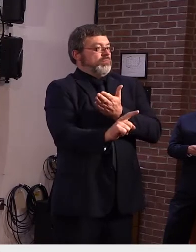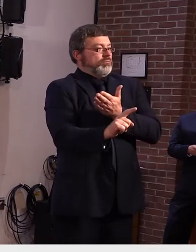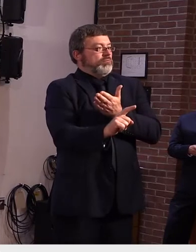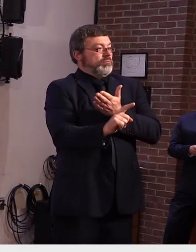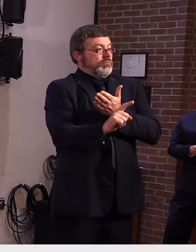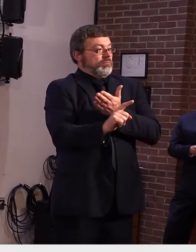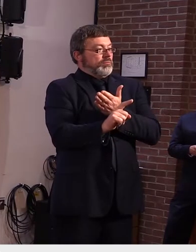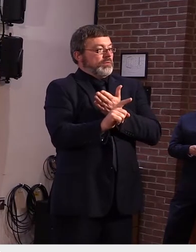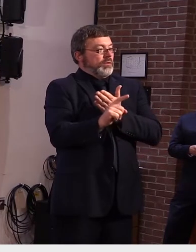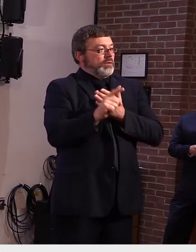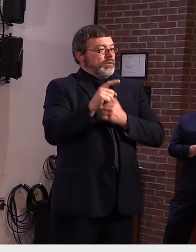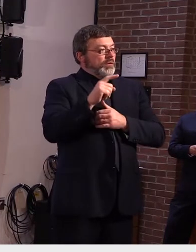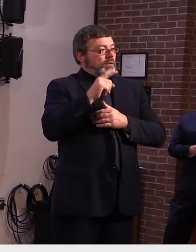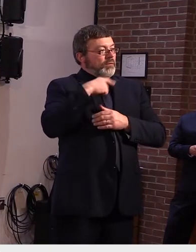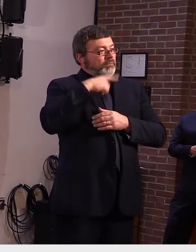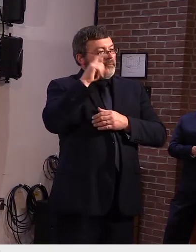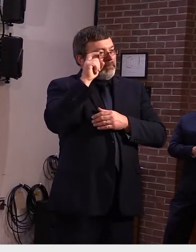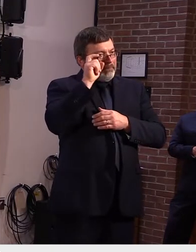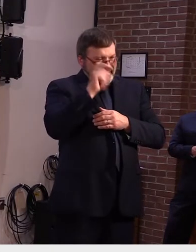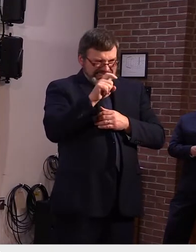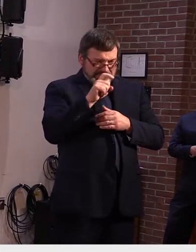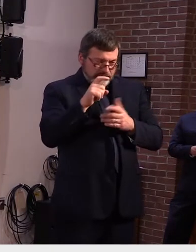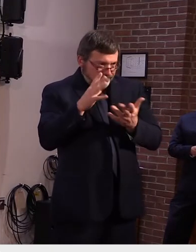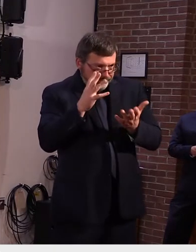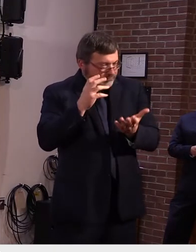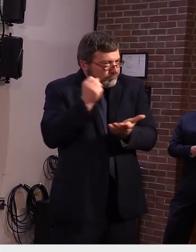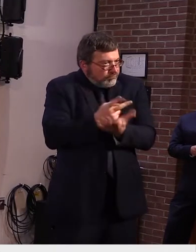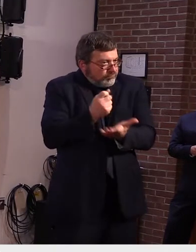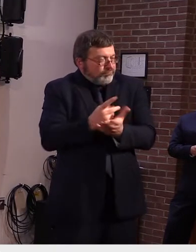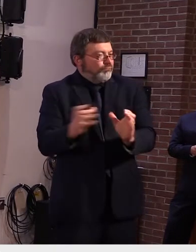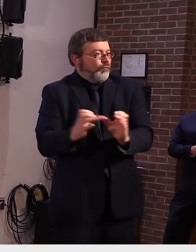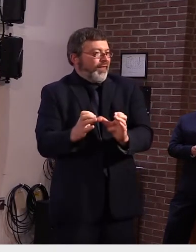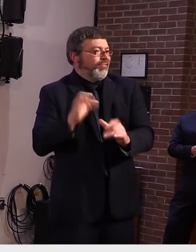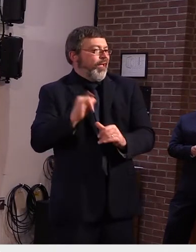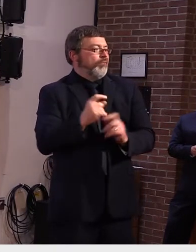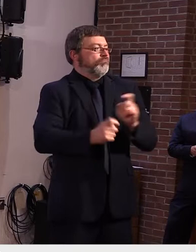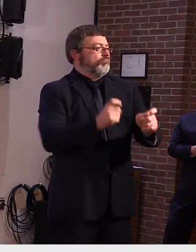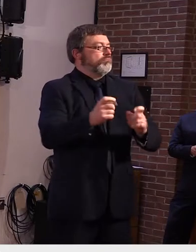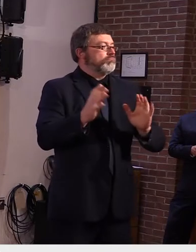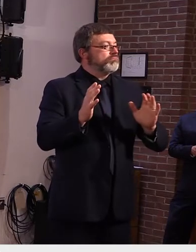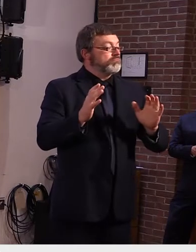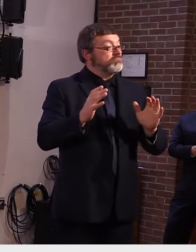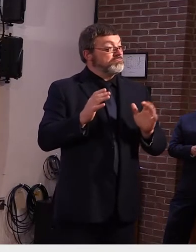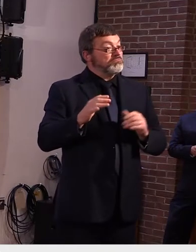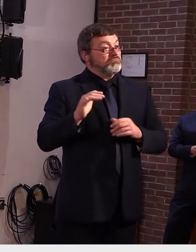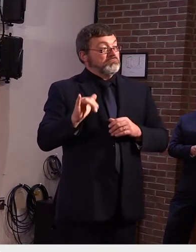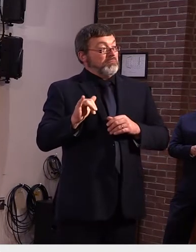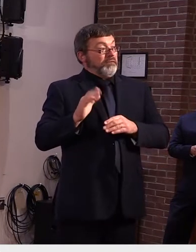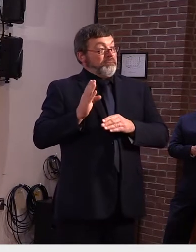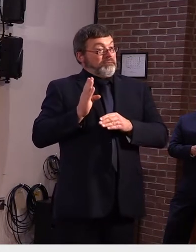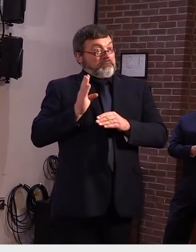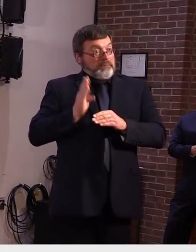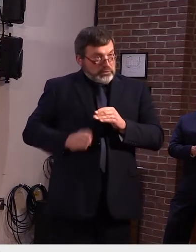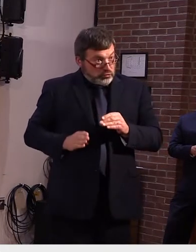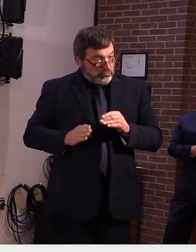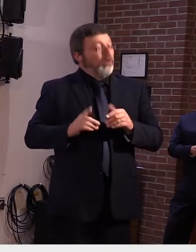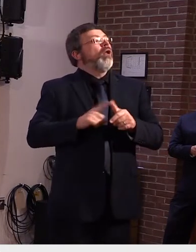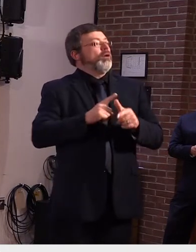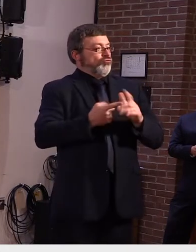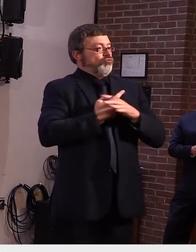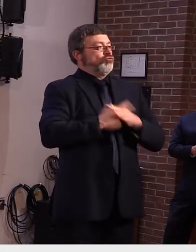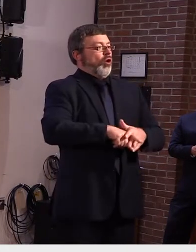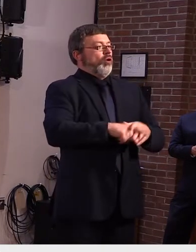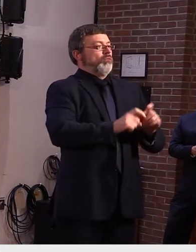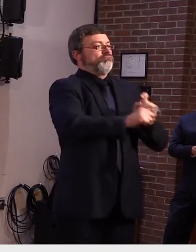piece um and uh once we have that squared away those payments will be issued for lost wage assistance